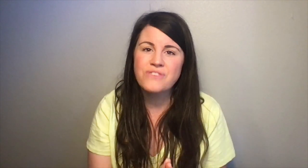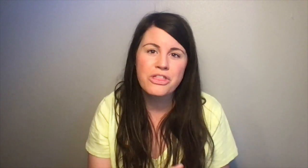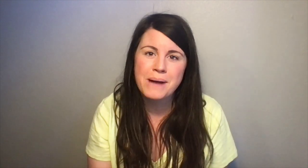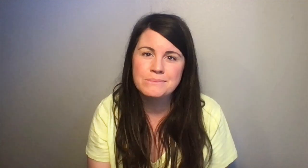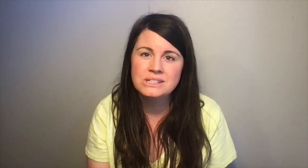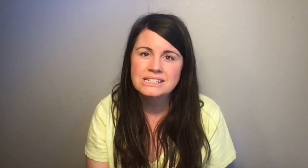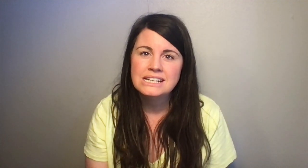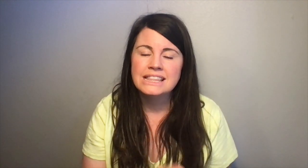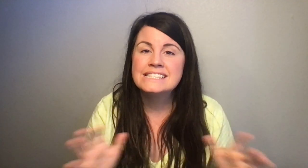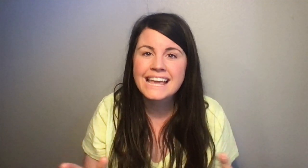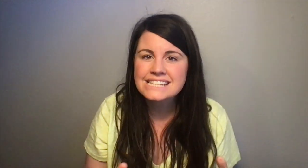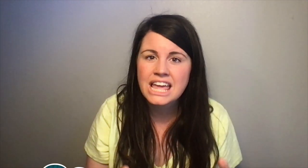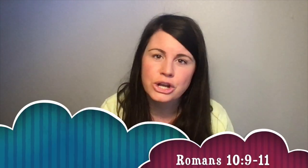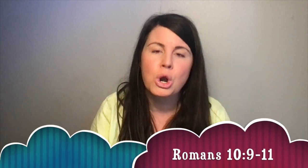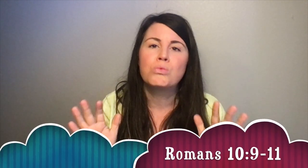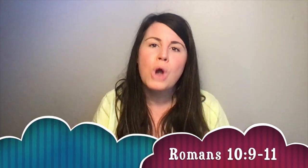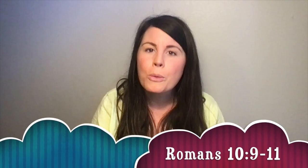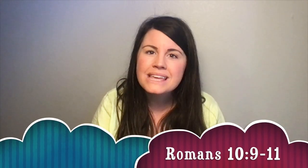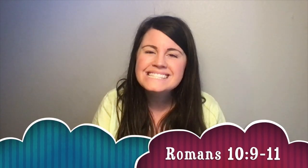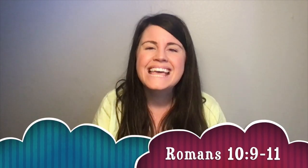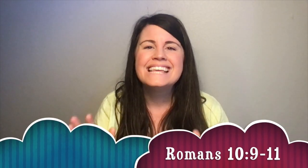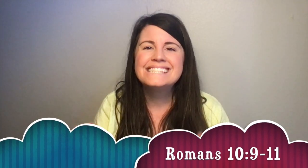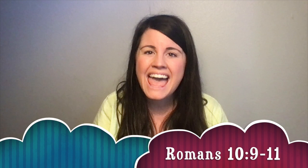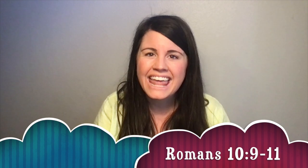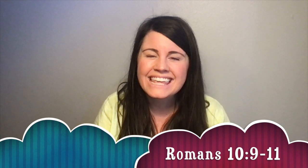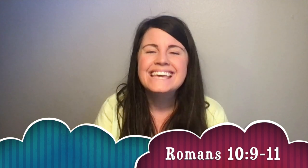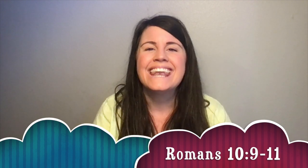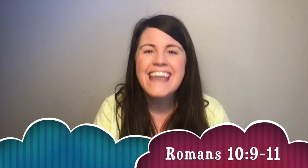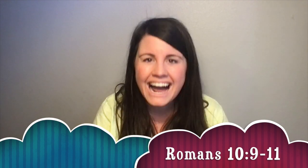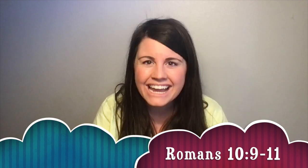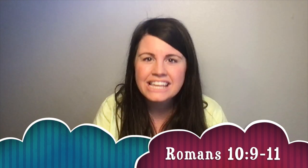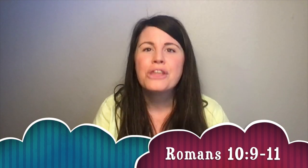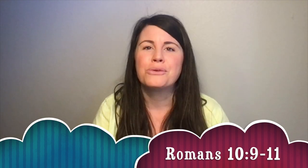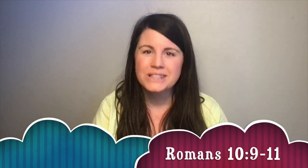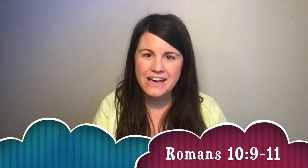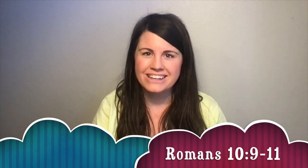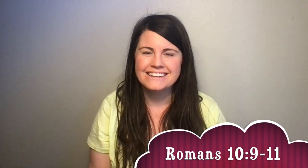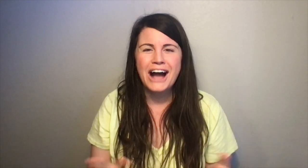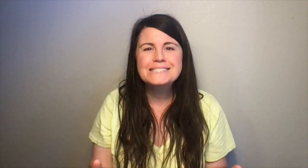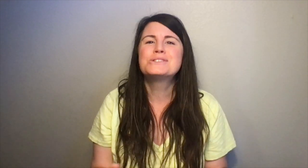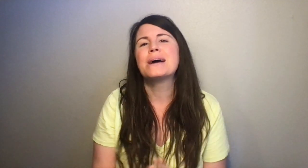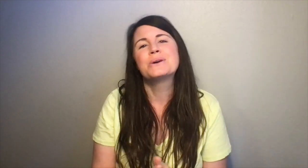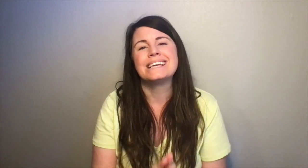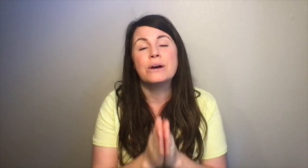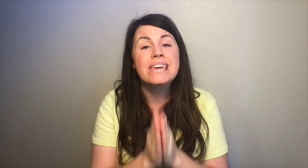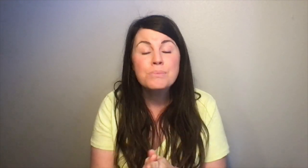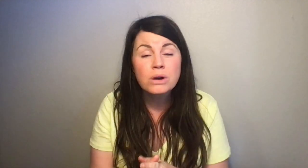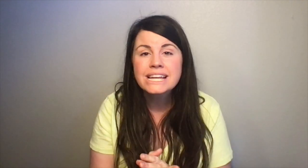found in the Bible? Let's say it together. Romans 10, 9 through 11. Awesome job, you guys. Now keep working